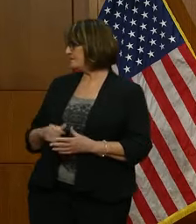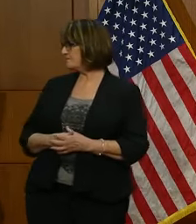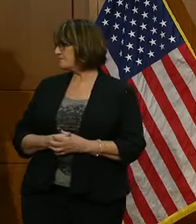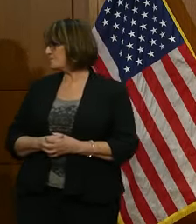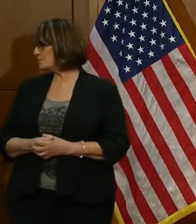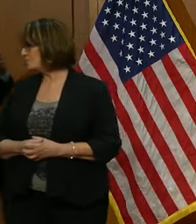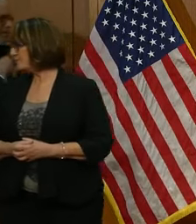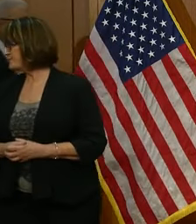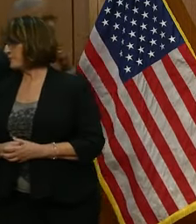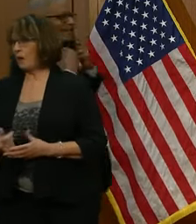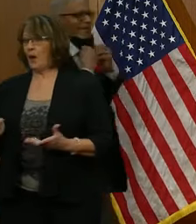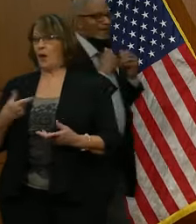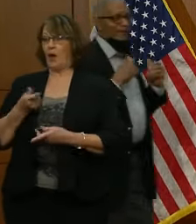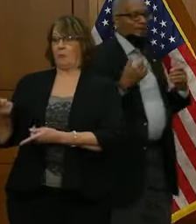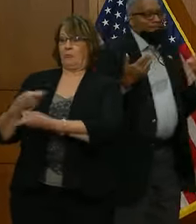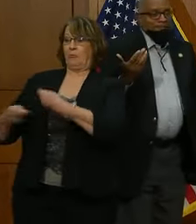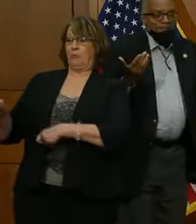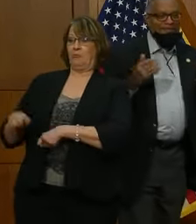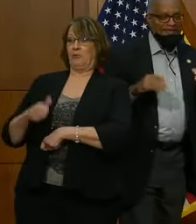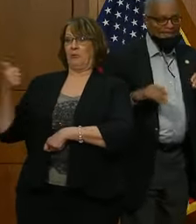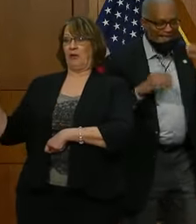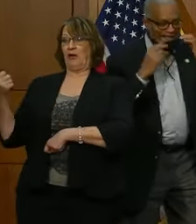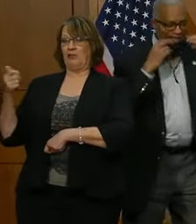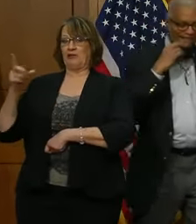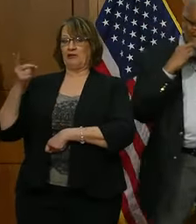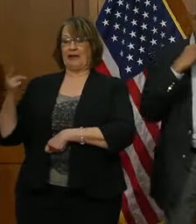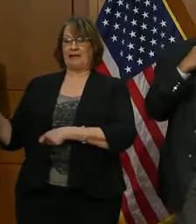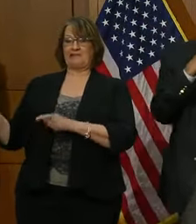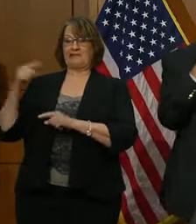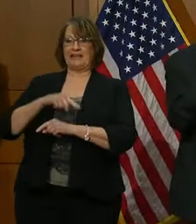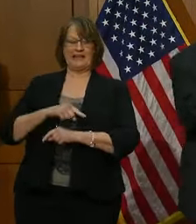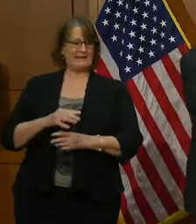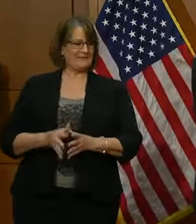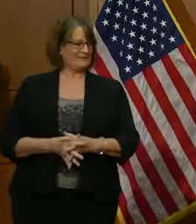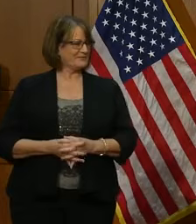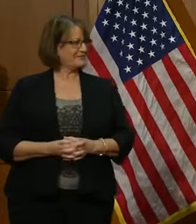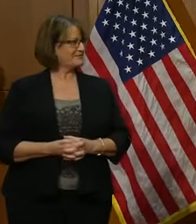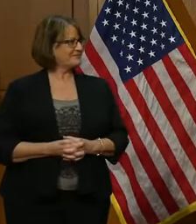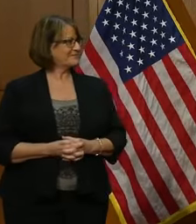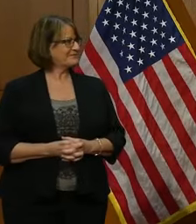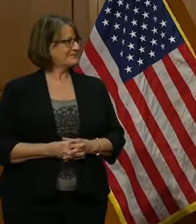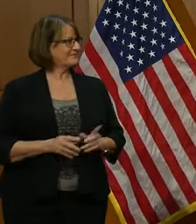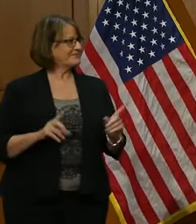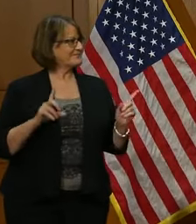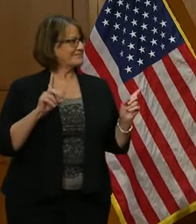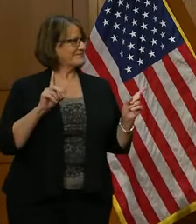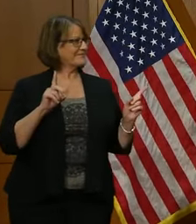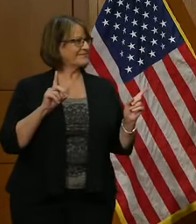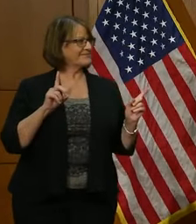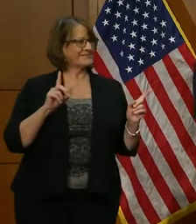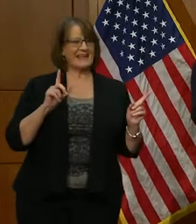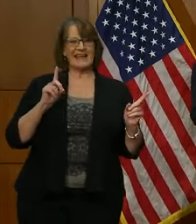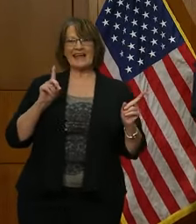I've been overruled here. All right. Dr. Oliver, welcome. Danny told me to answer.